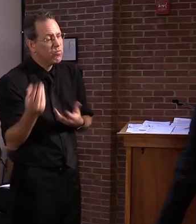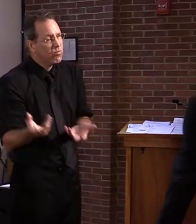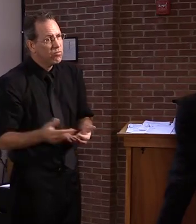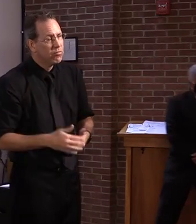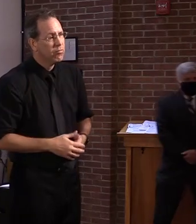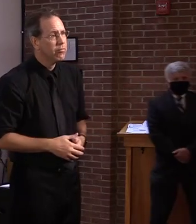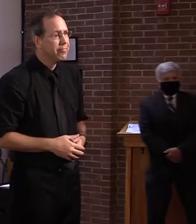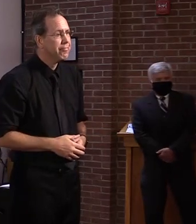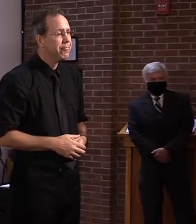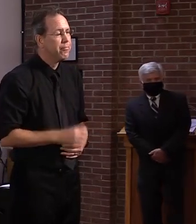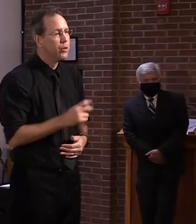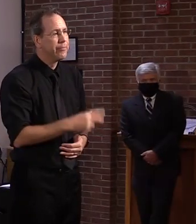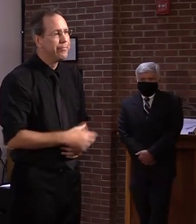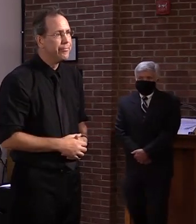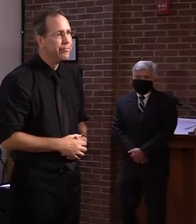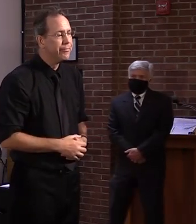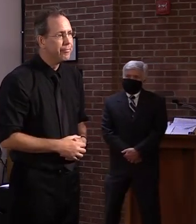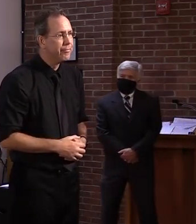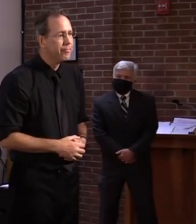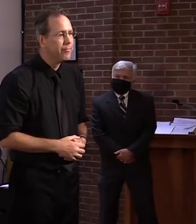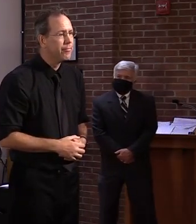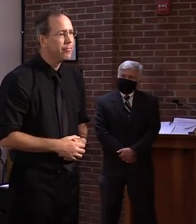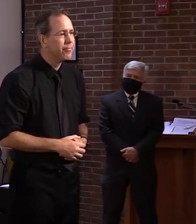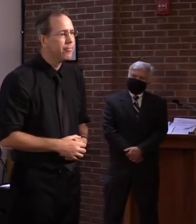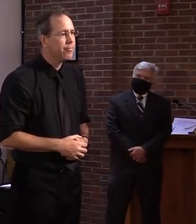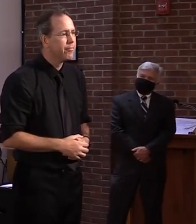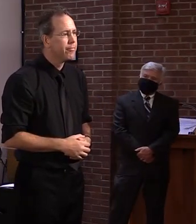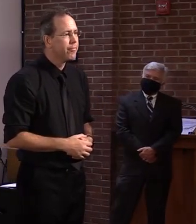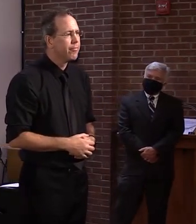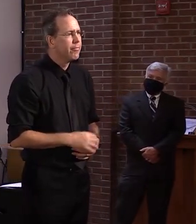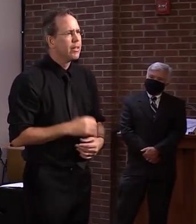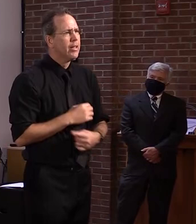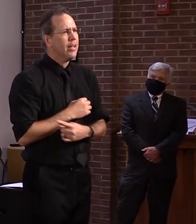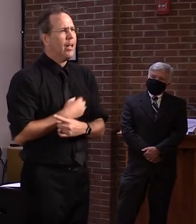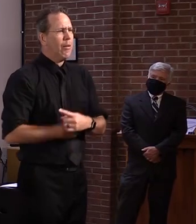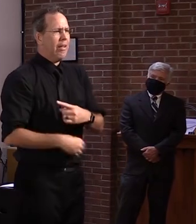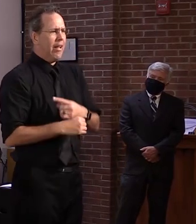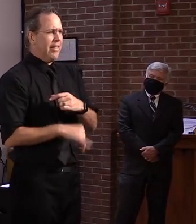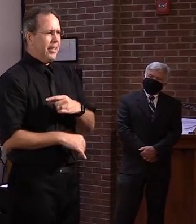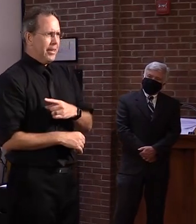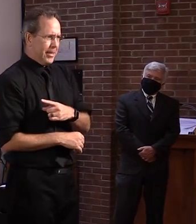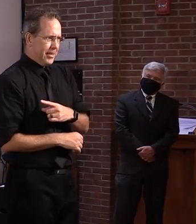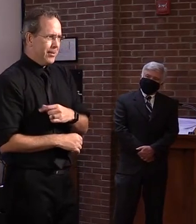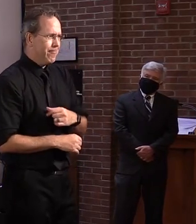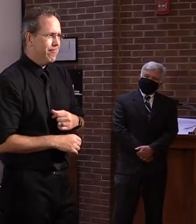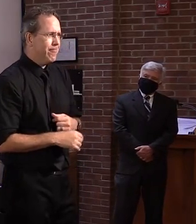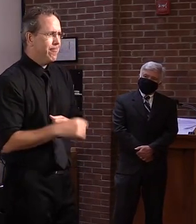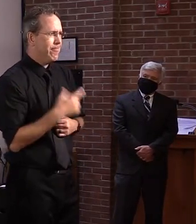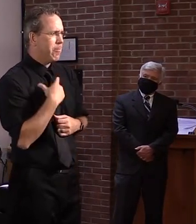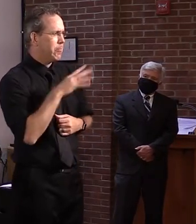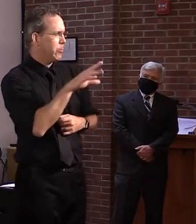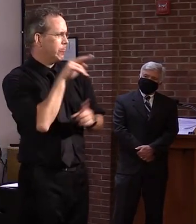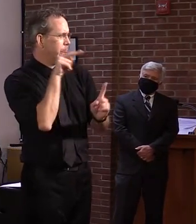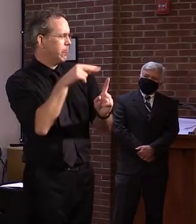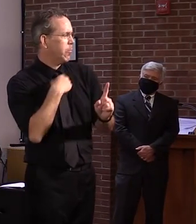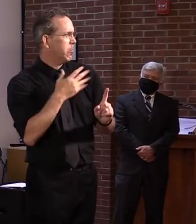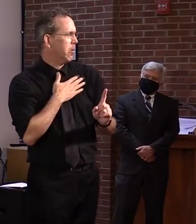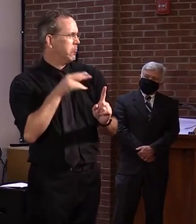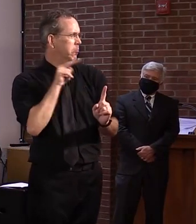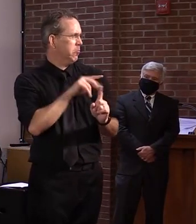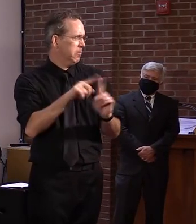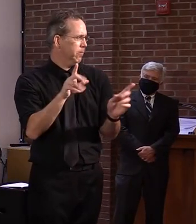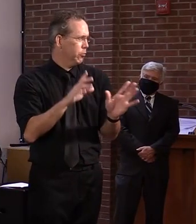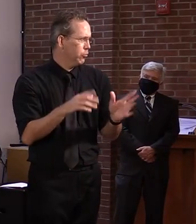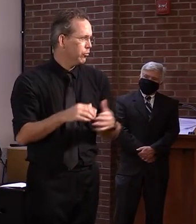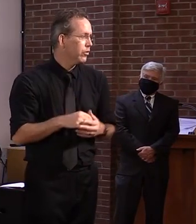All right. Steve, um, just to give a counterpoint there, I, I would say if you ask all the